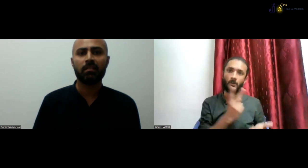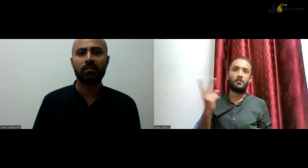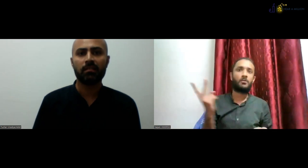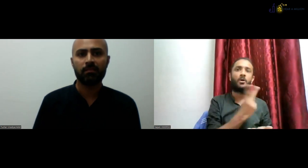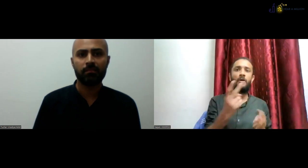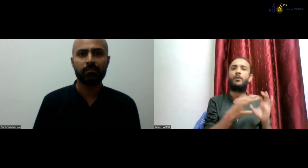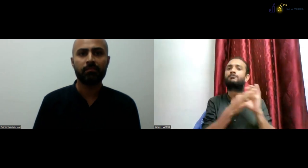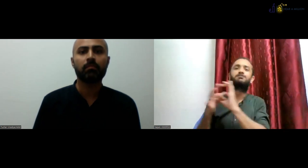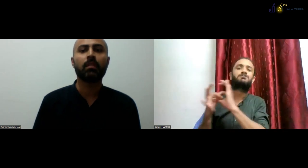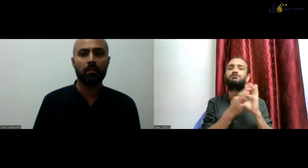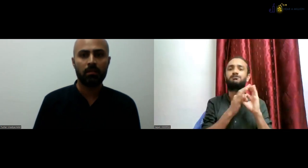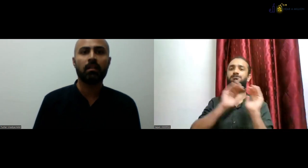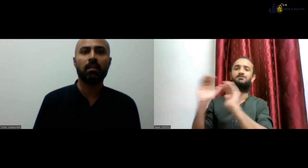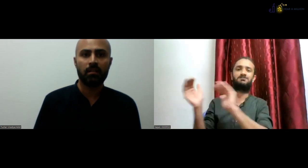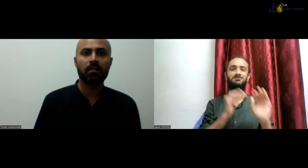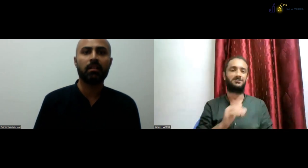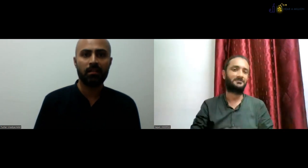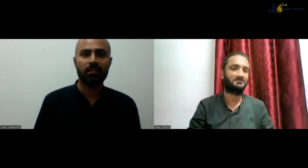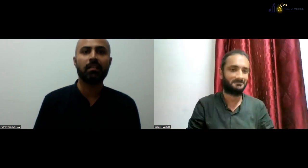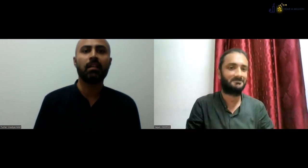-SL course and the D-Ed-HI course.